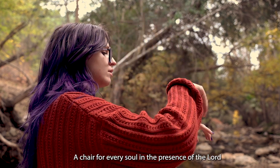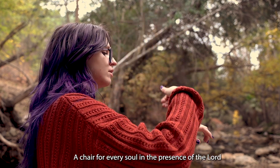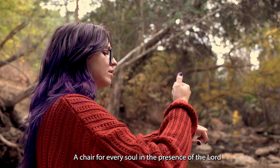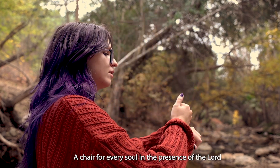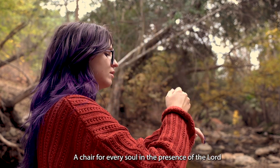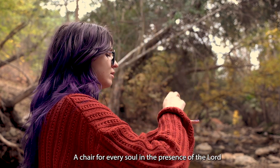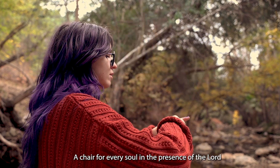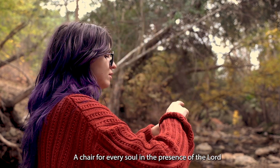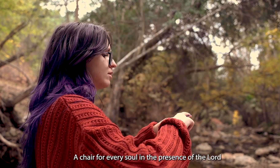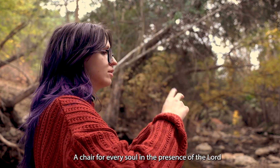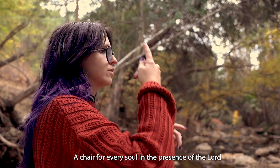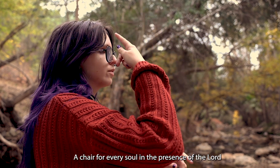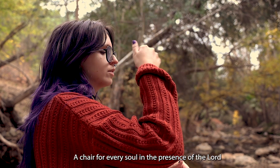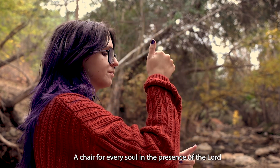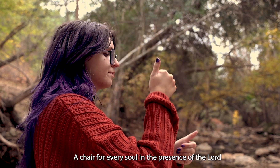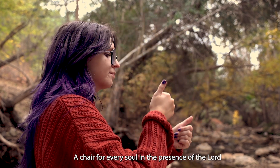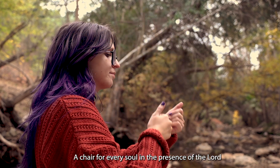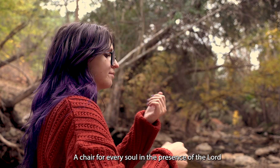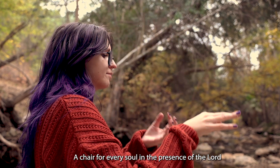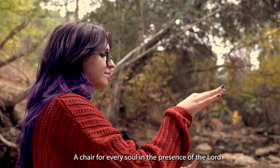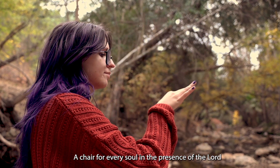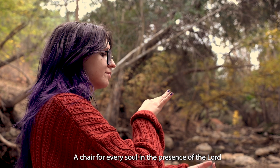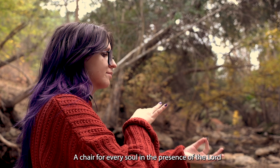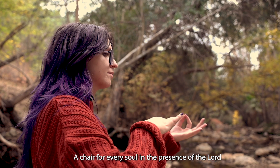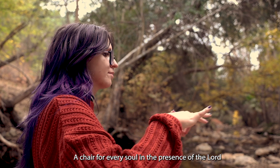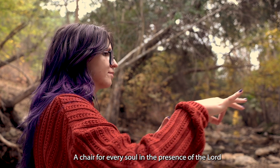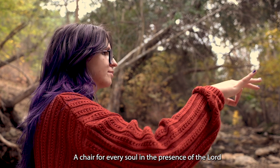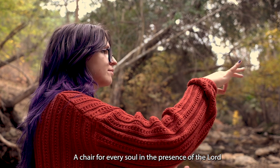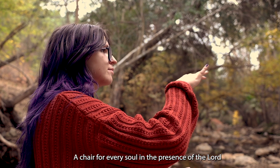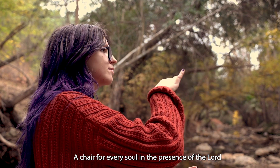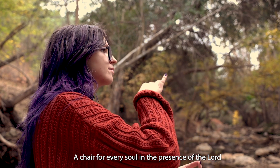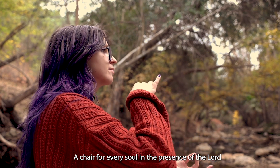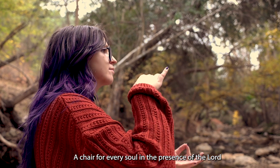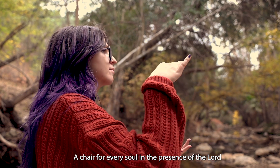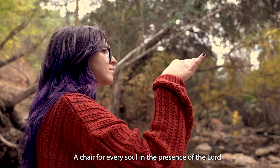chair for every soul in the presence of the Lord.